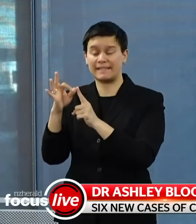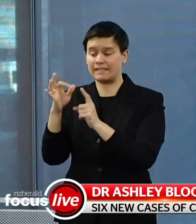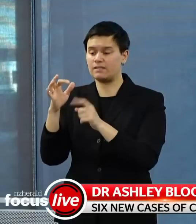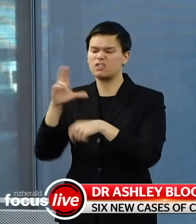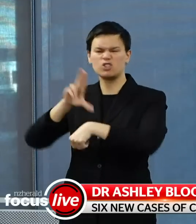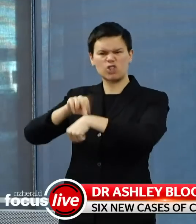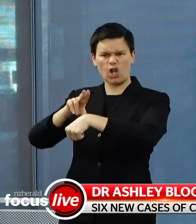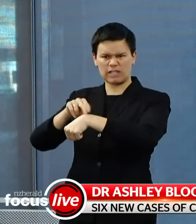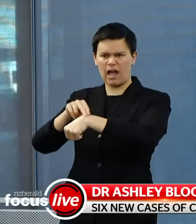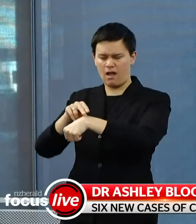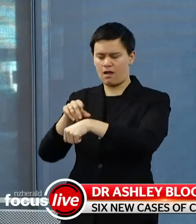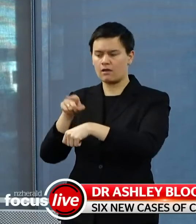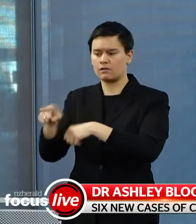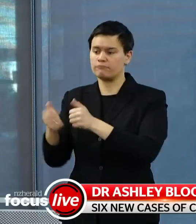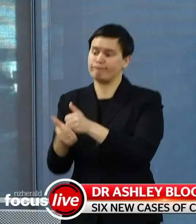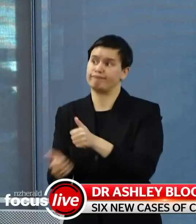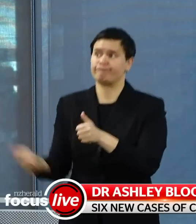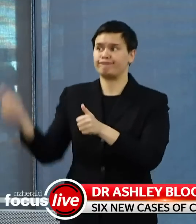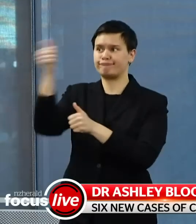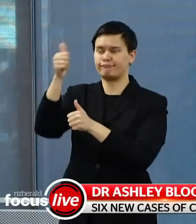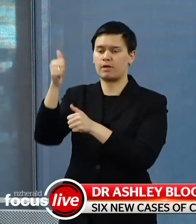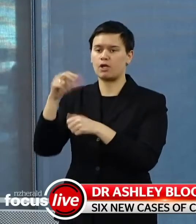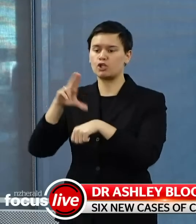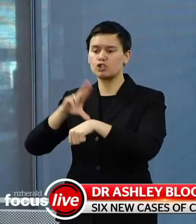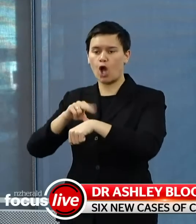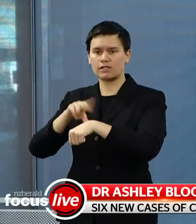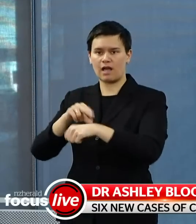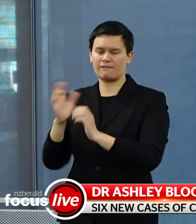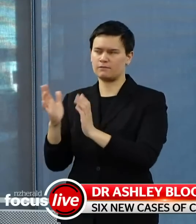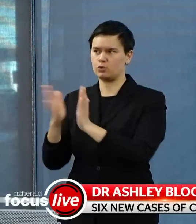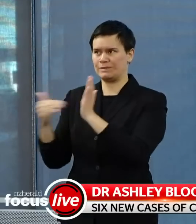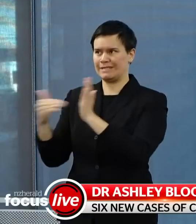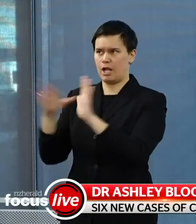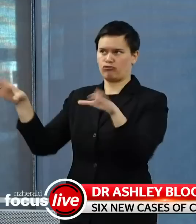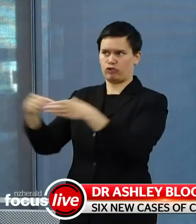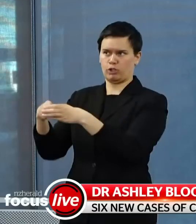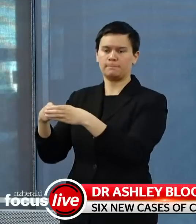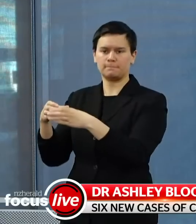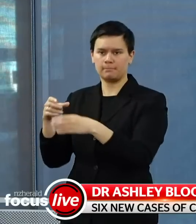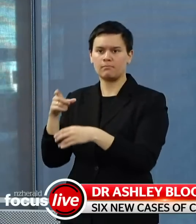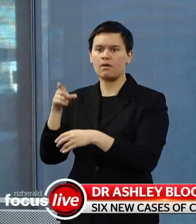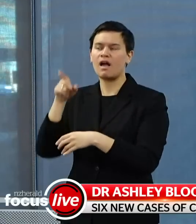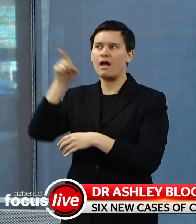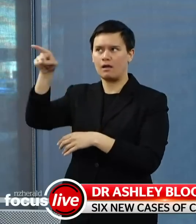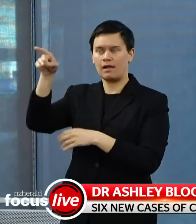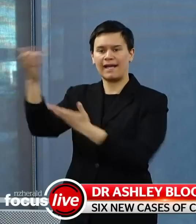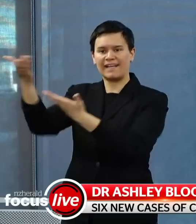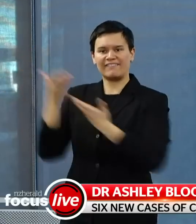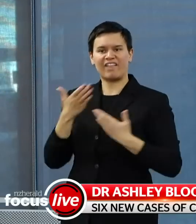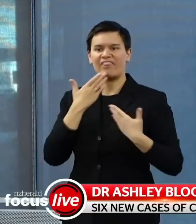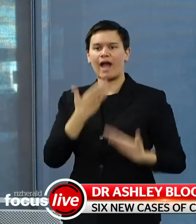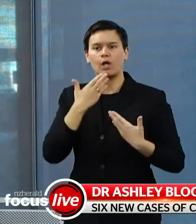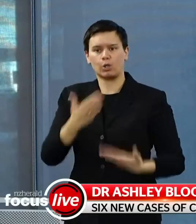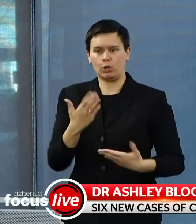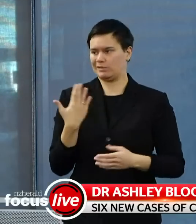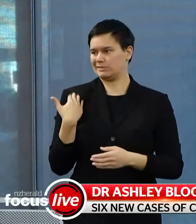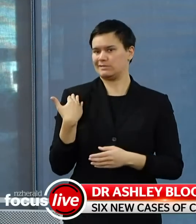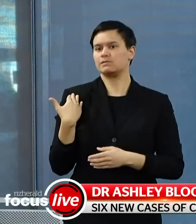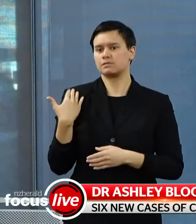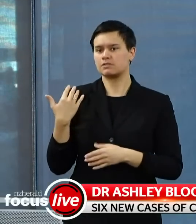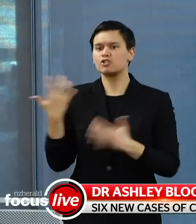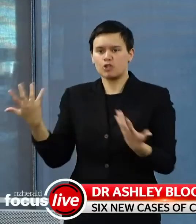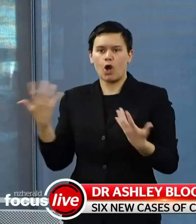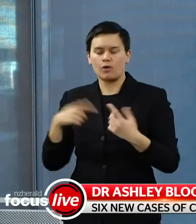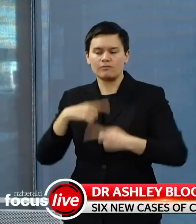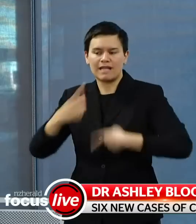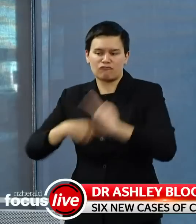the Clinical Director of General Practice New Zealand yesterday, thanking the ministry for the work and, uh, our ongoing commitment to working closely with them. we'll